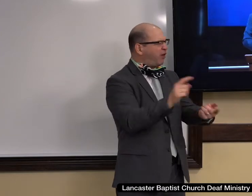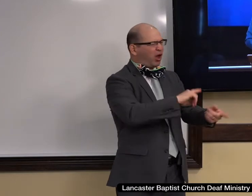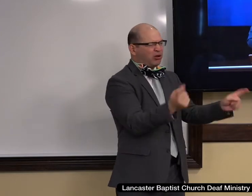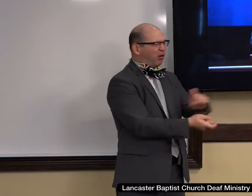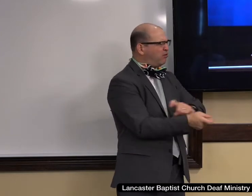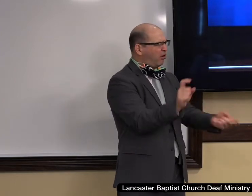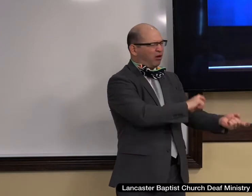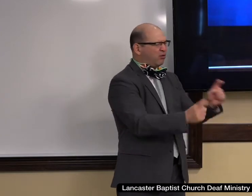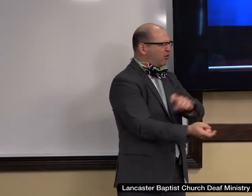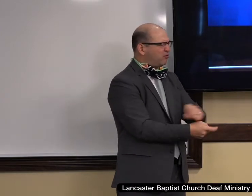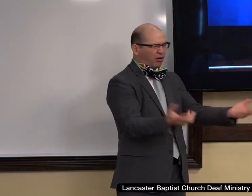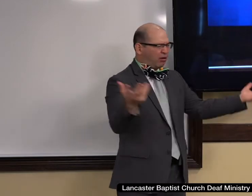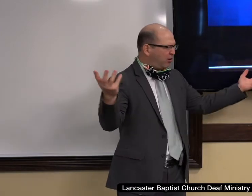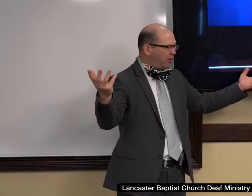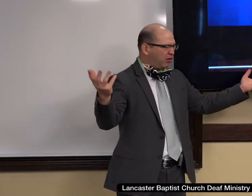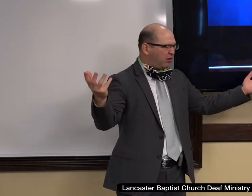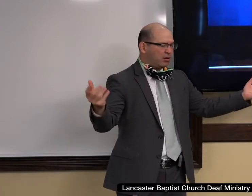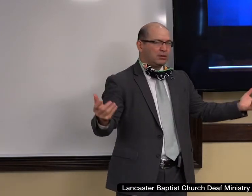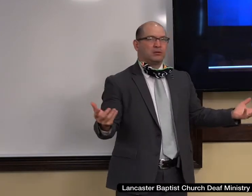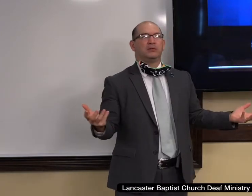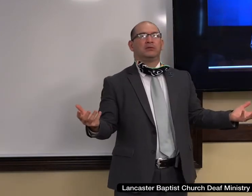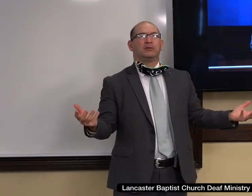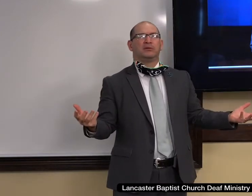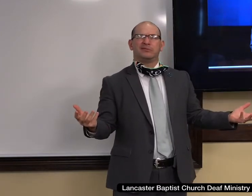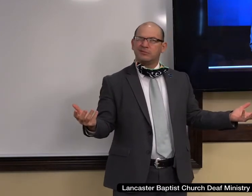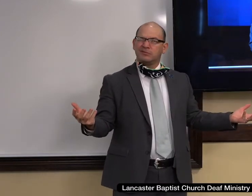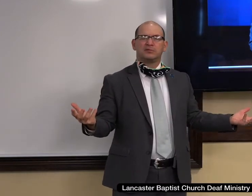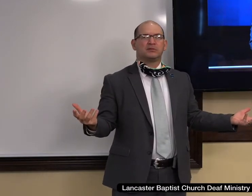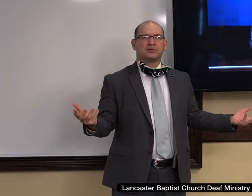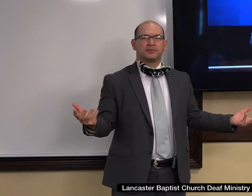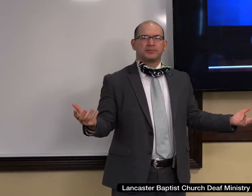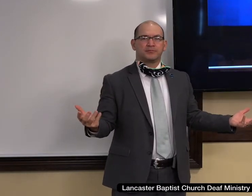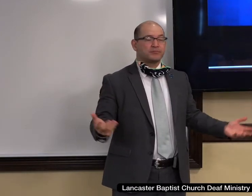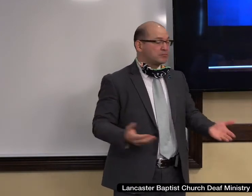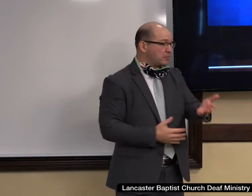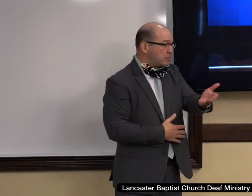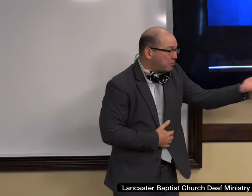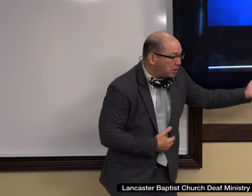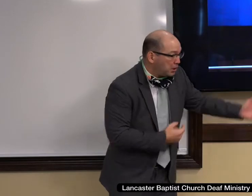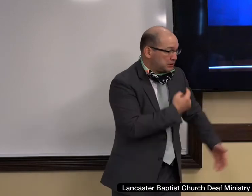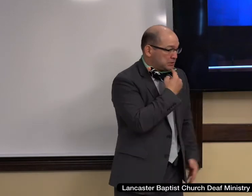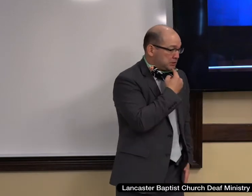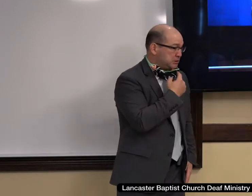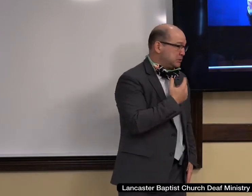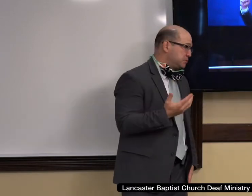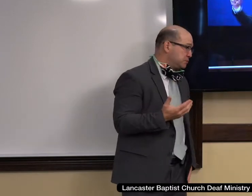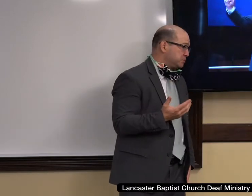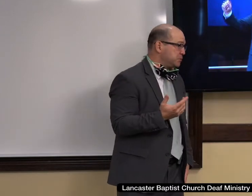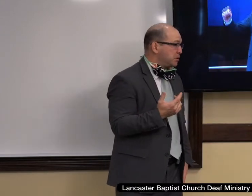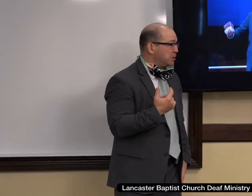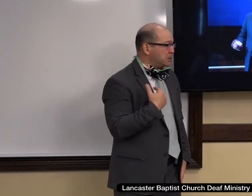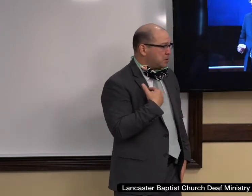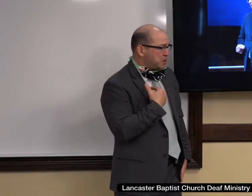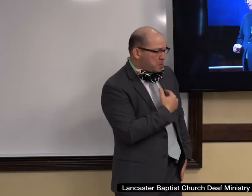this idea of relativism. Relativism says that we are just one click better than the animal life.